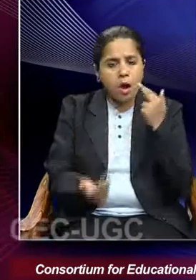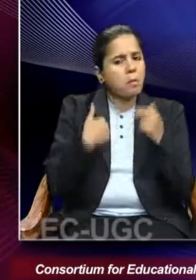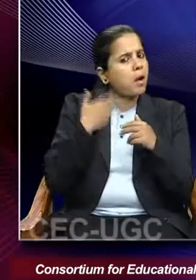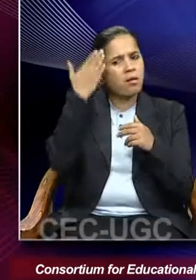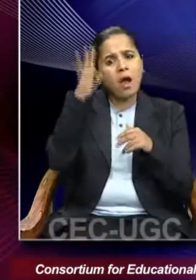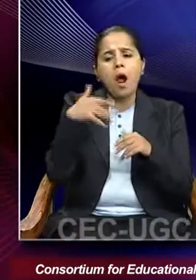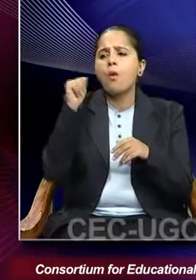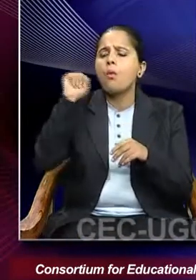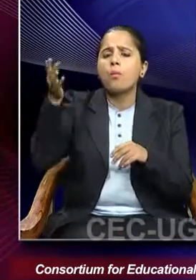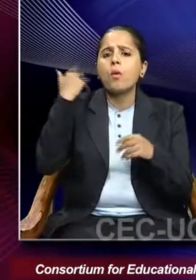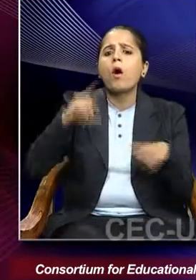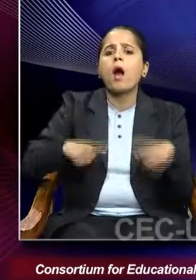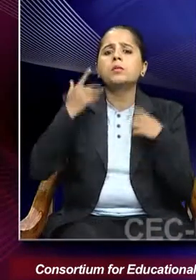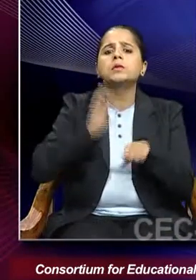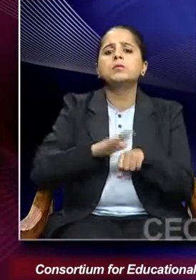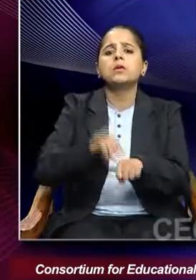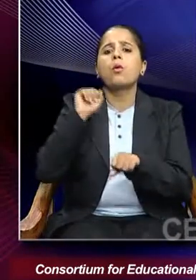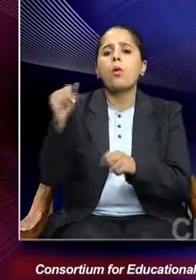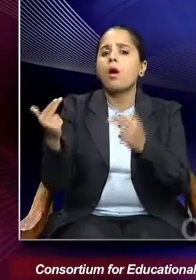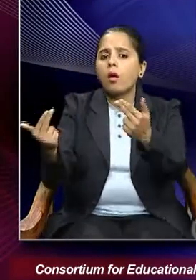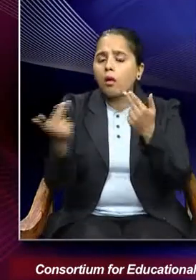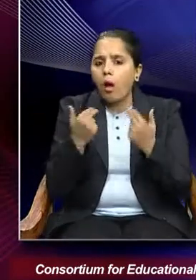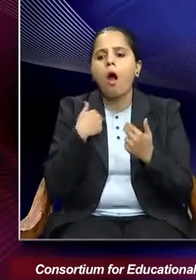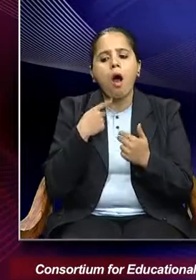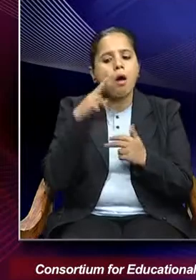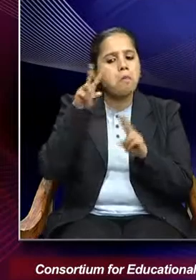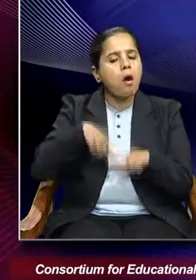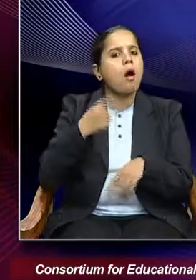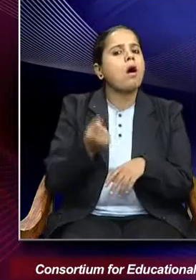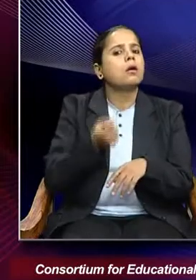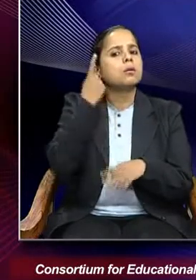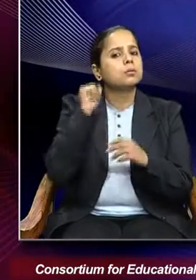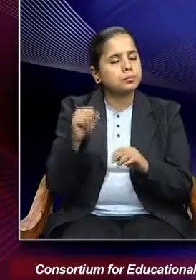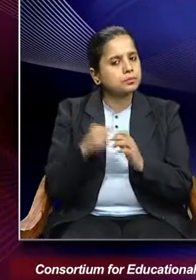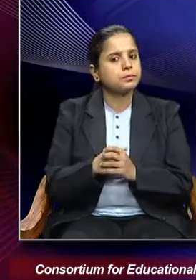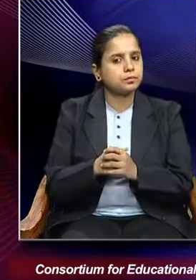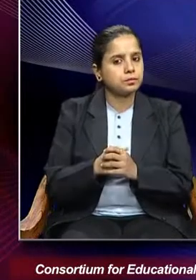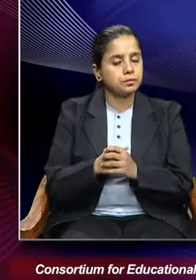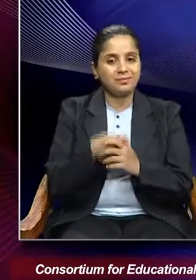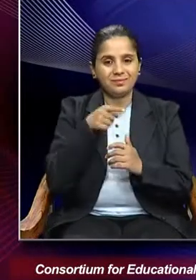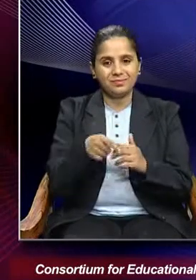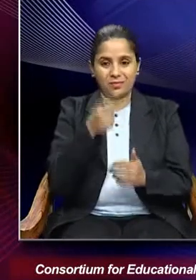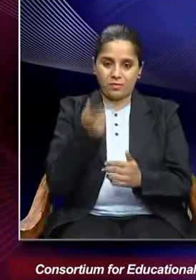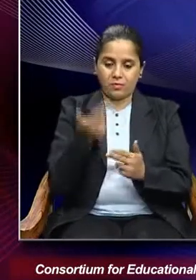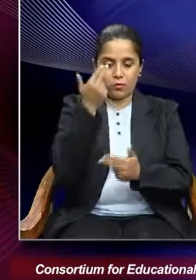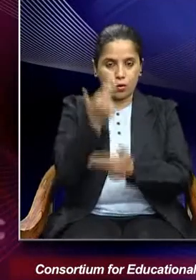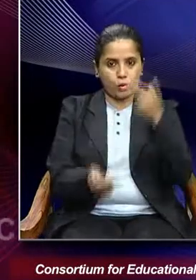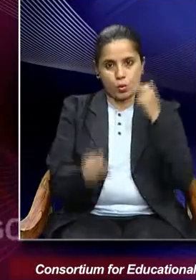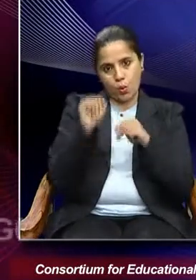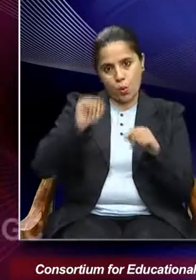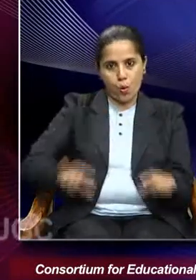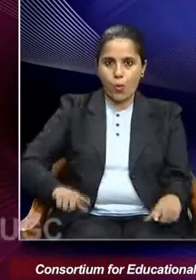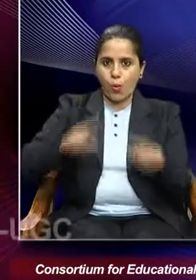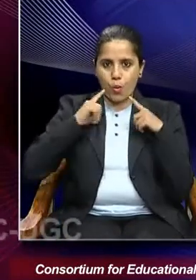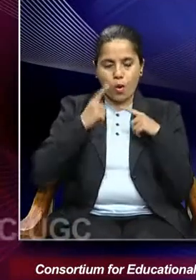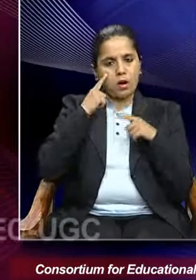this woman experienced. So this autobiography brings to